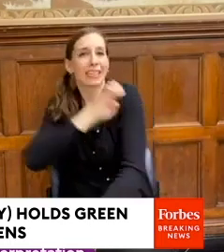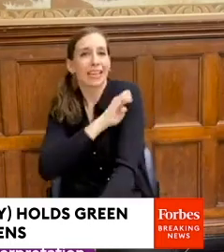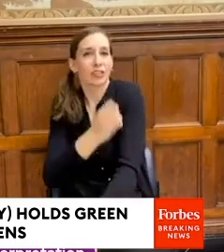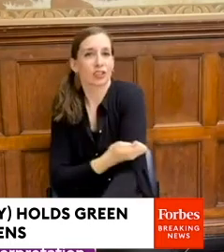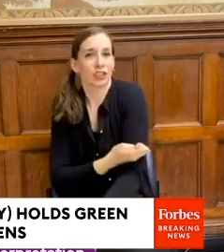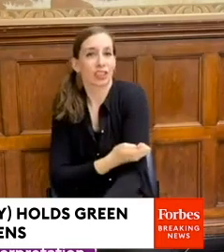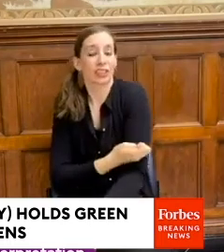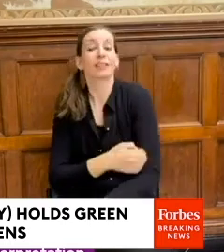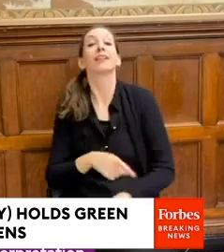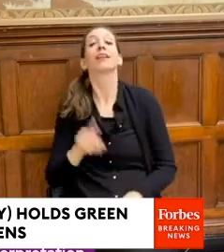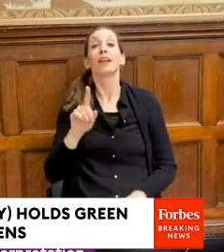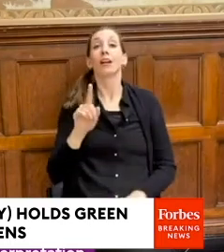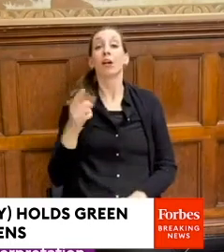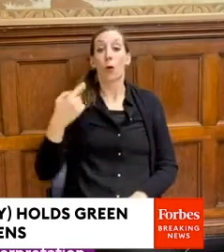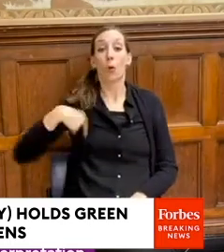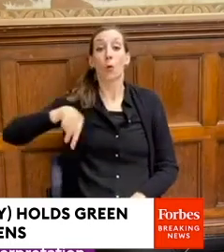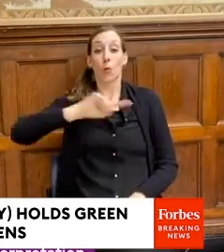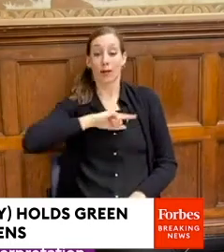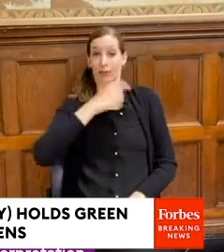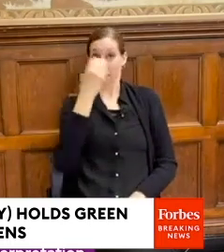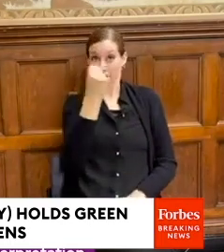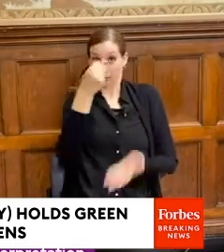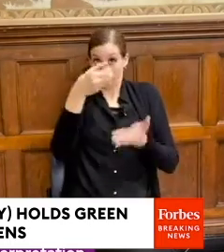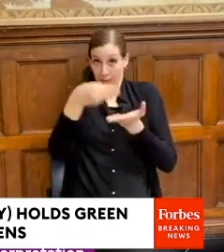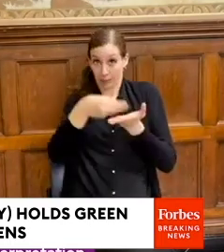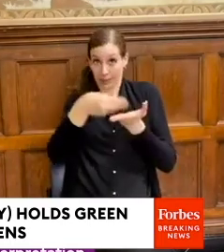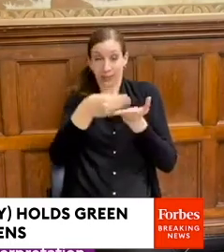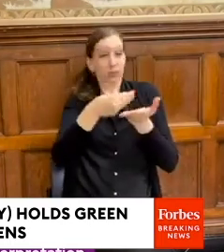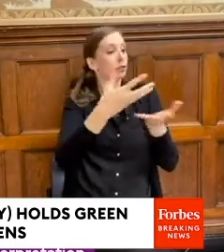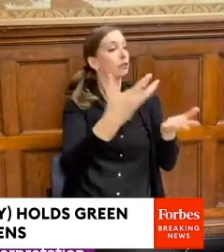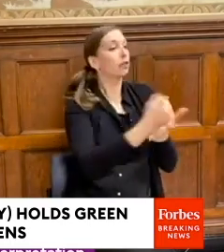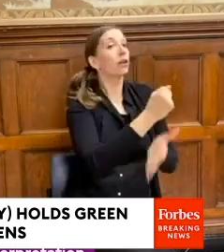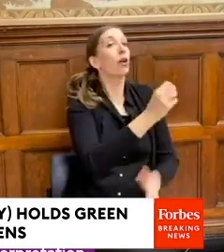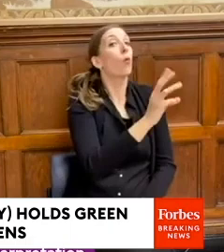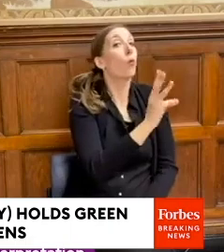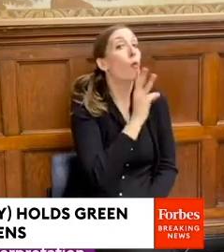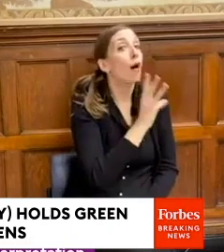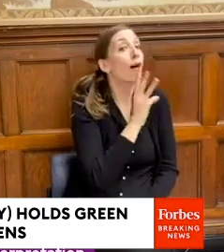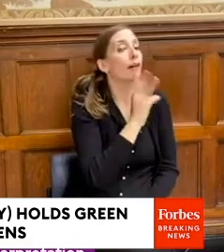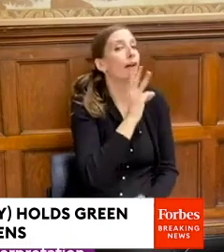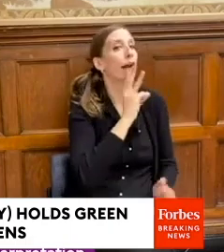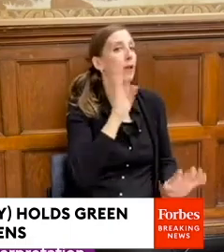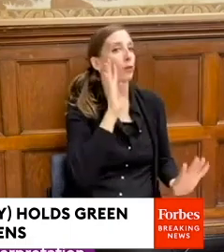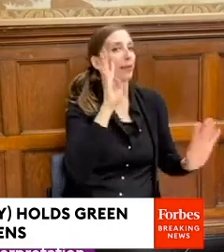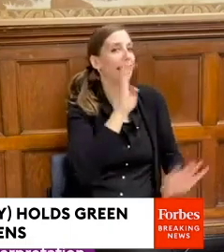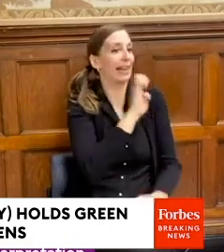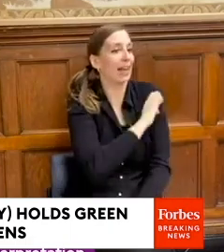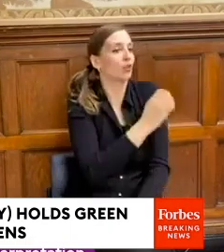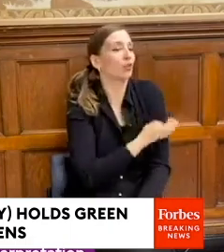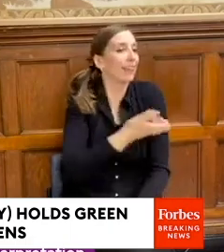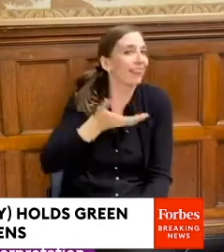earmark to build out offshore wind and give jobs to our community in order to make that solution happen.